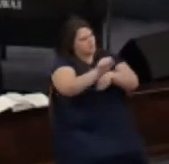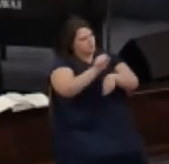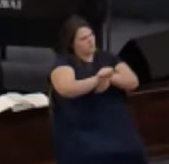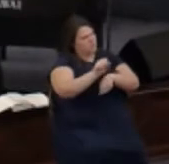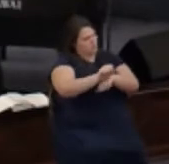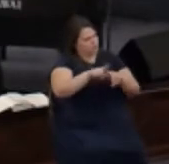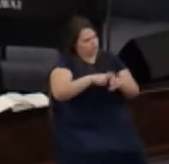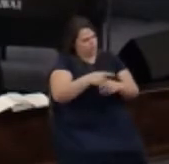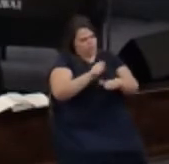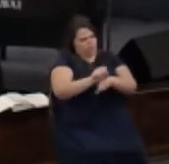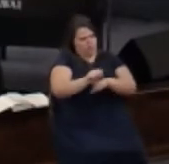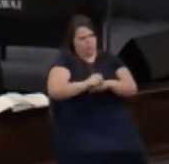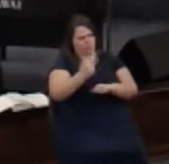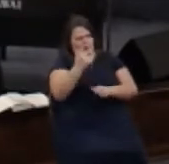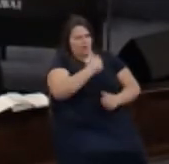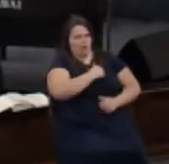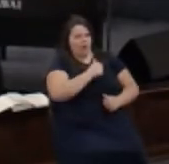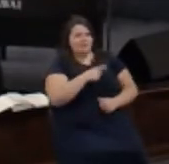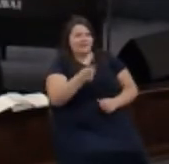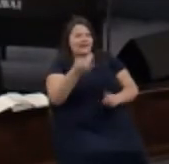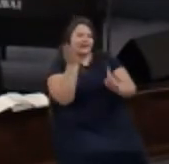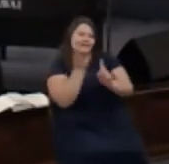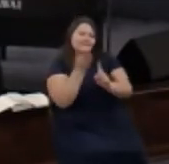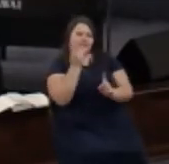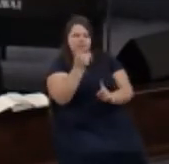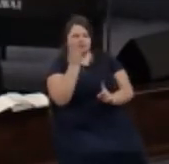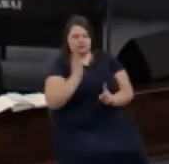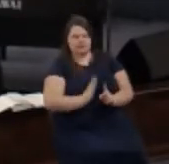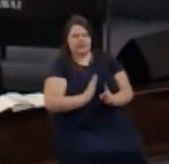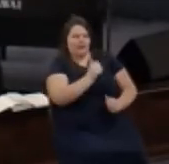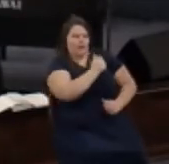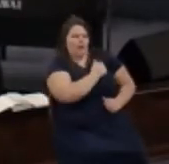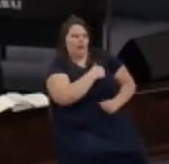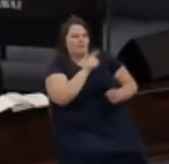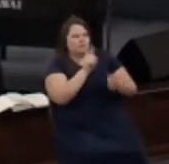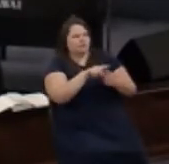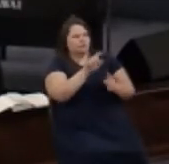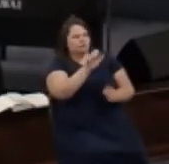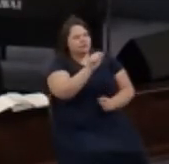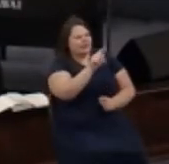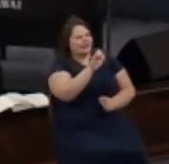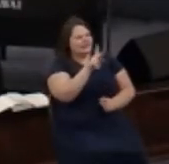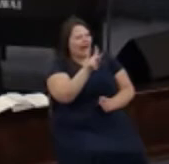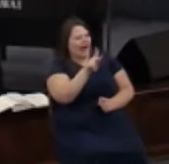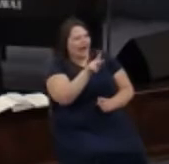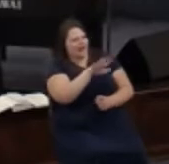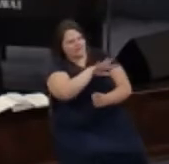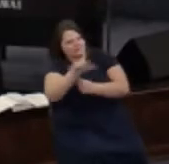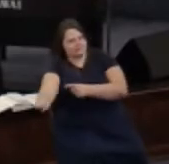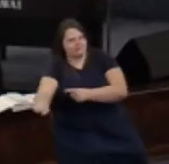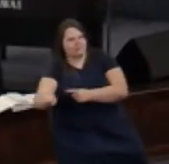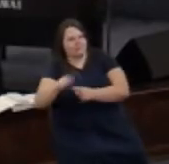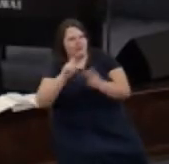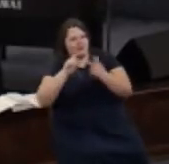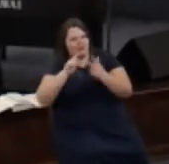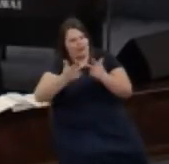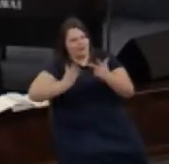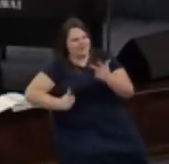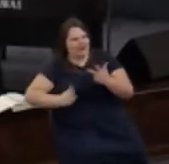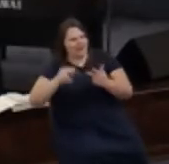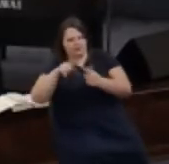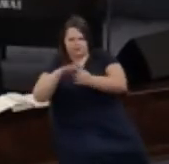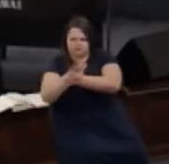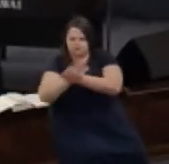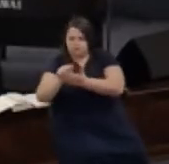he convinced two sides of those armies to attack the third side and wipe them out when that